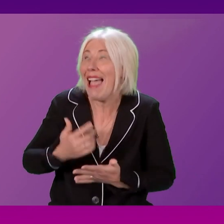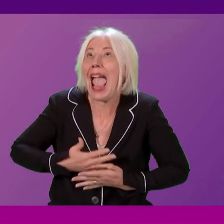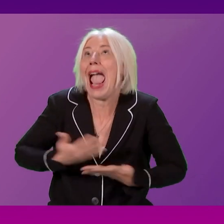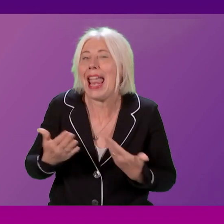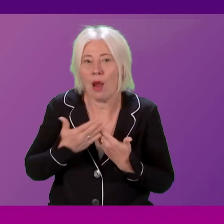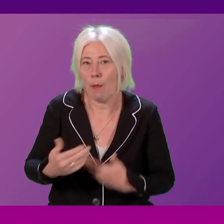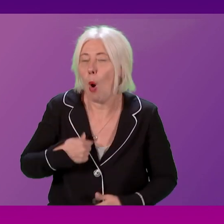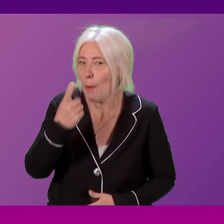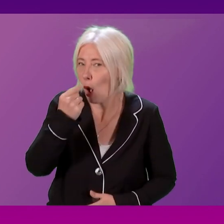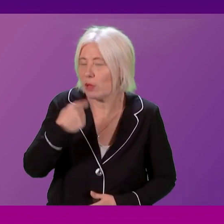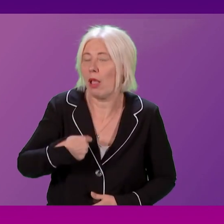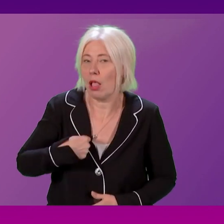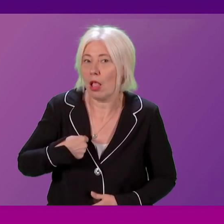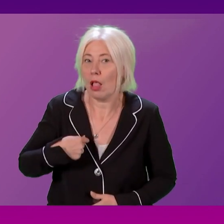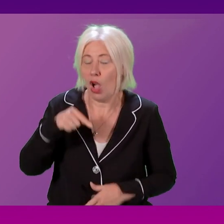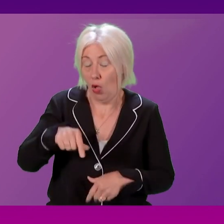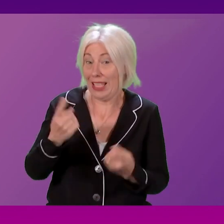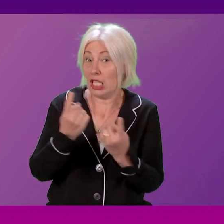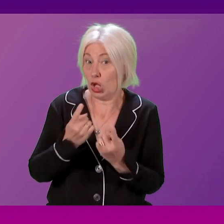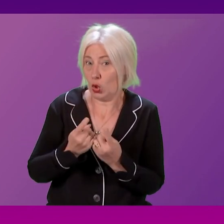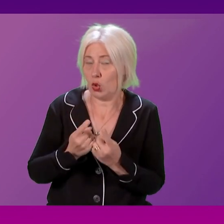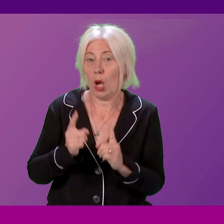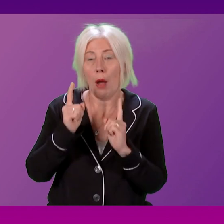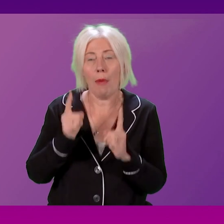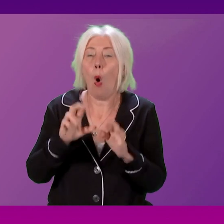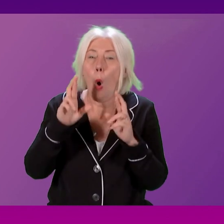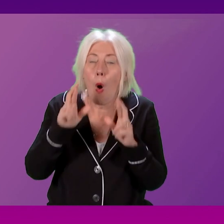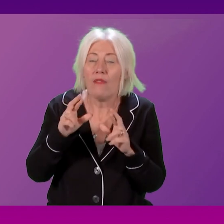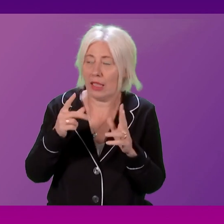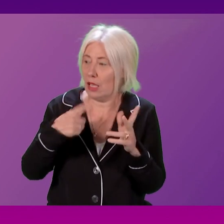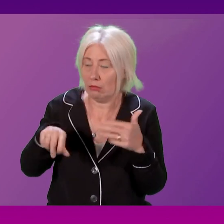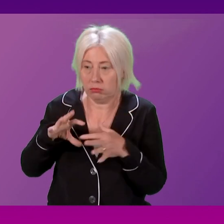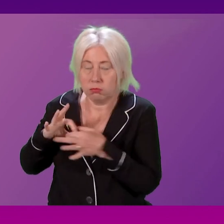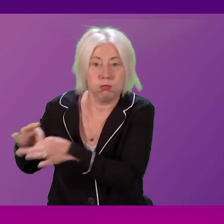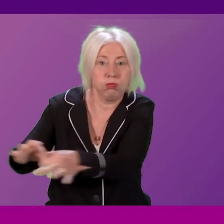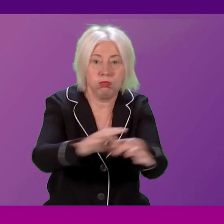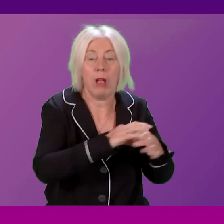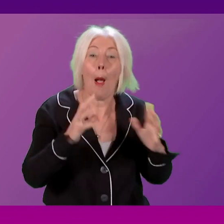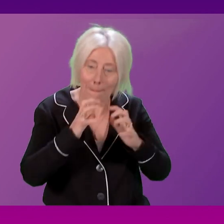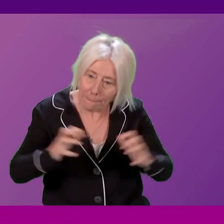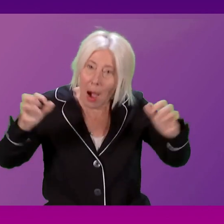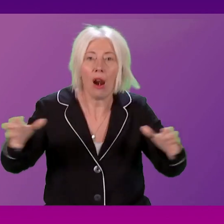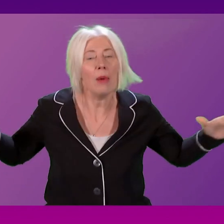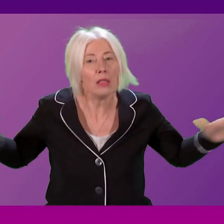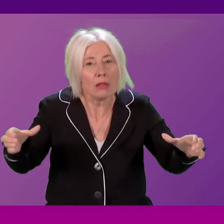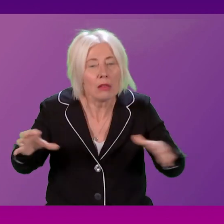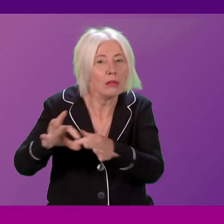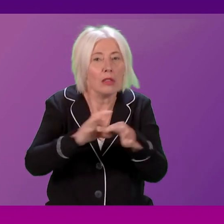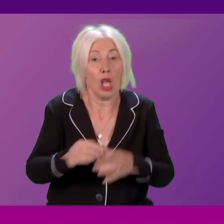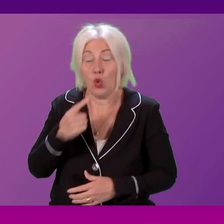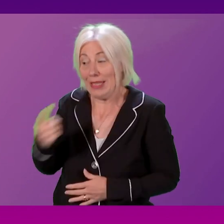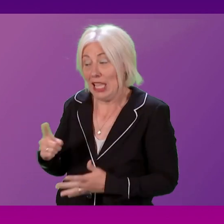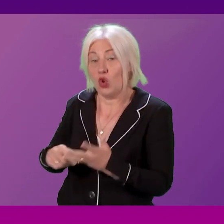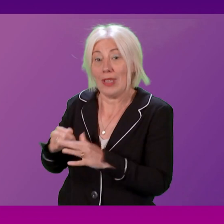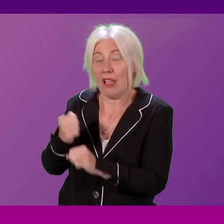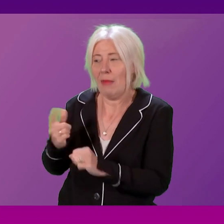more that we can possibly do on this issue. But I would hope that we can collectively join as a Parliament to say to the UK Government that their response, their